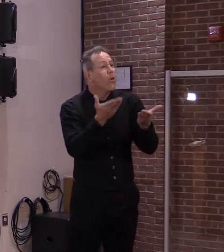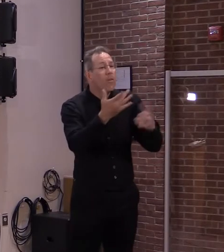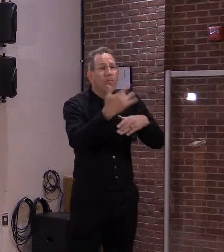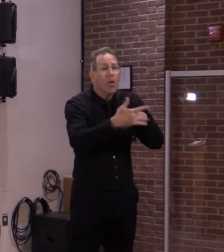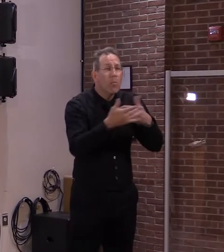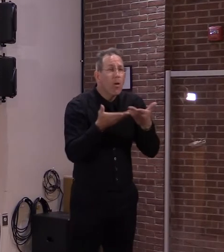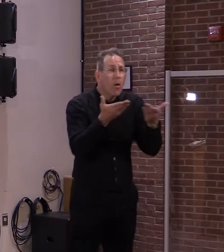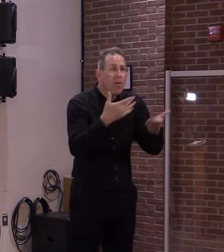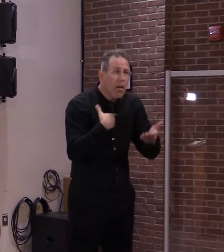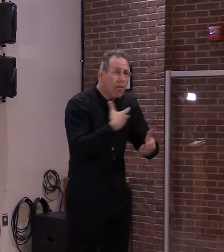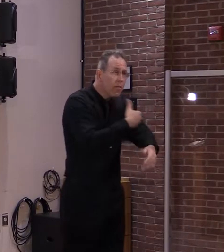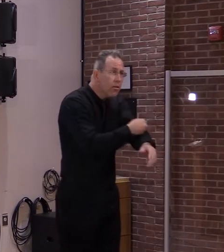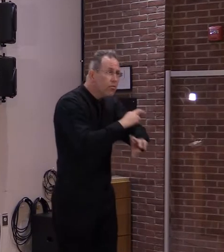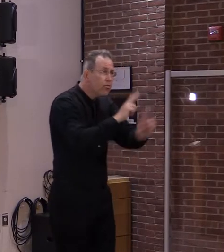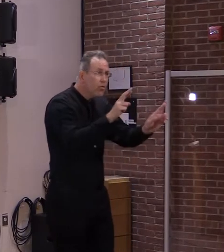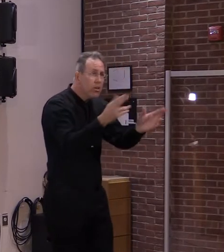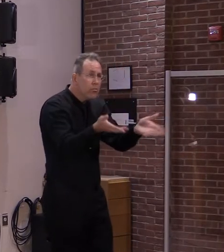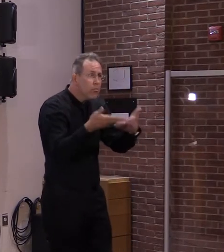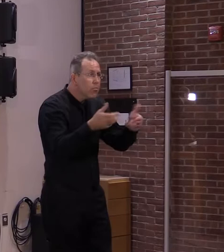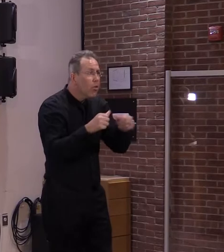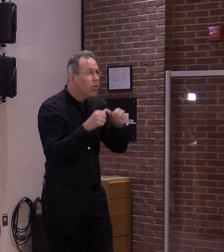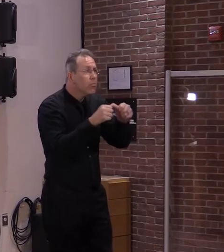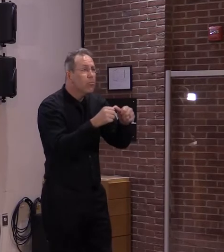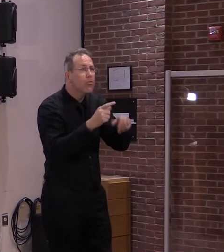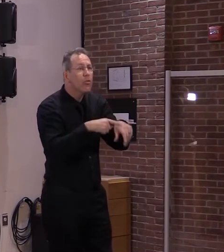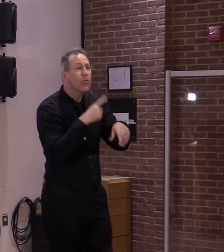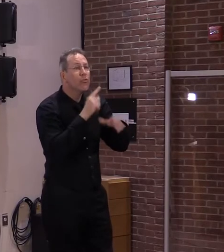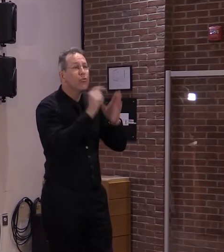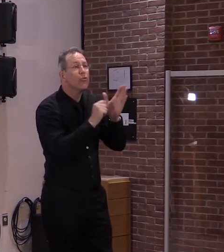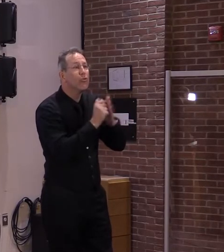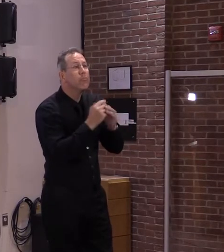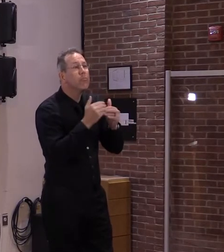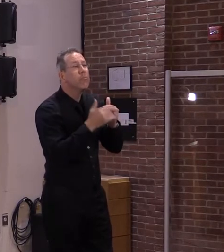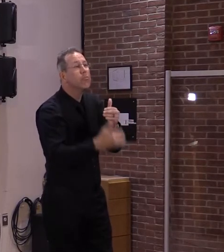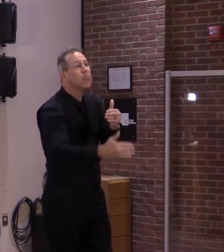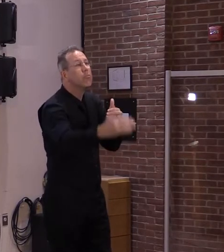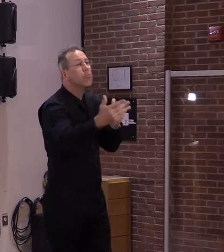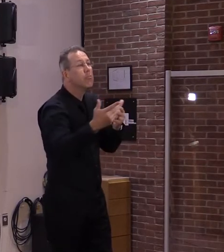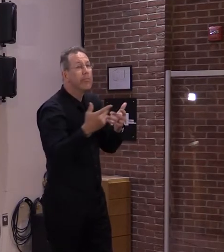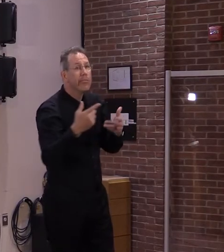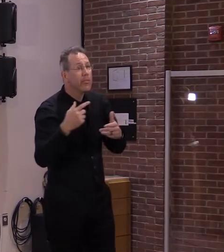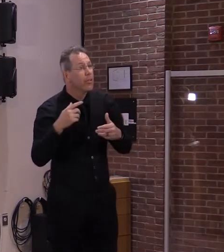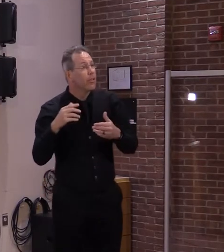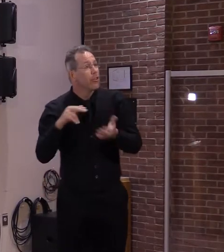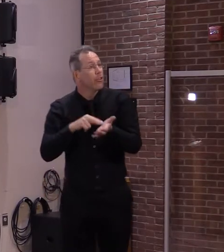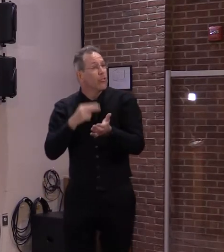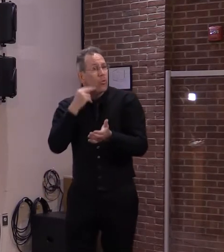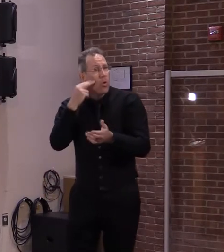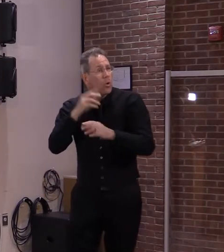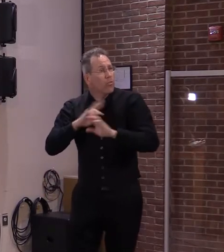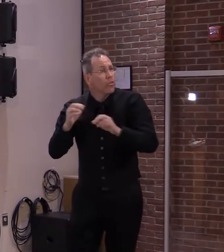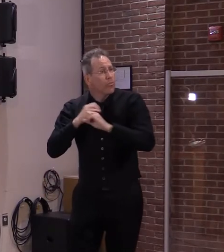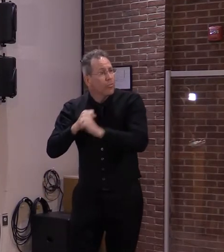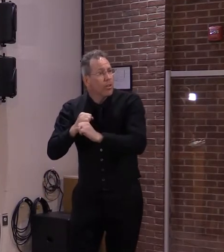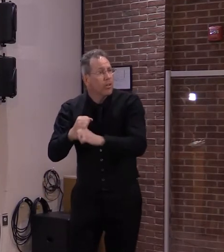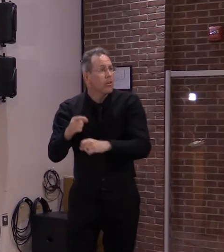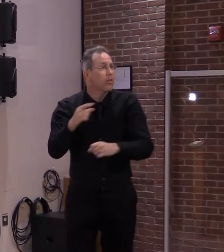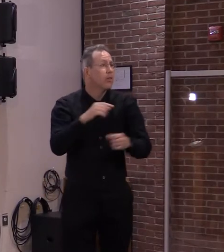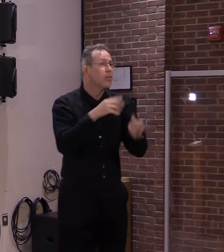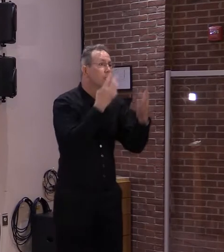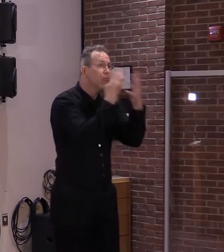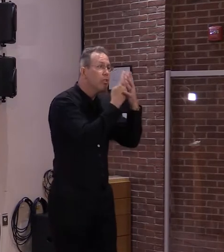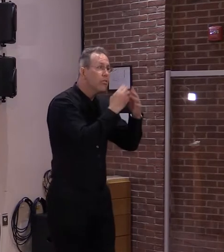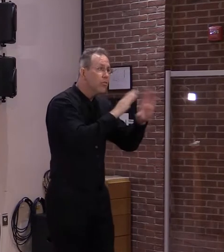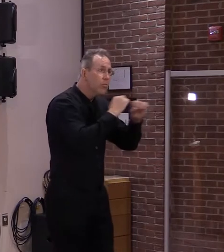residents and to healthcare workers on through. So that's just not been part of our discussion.